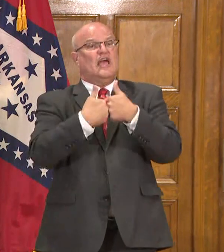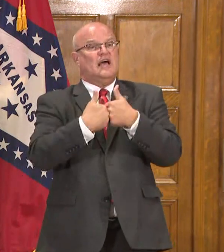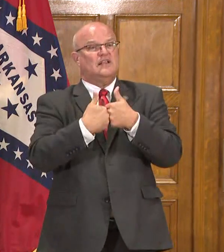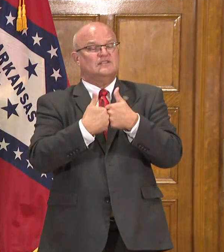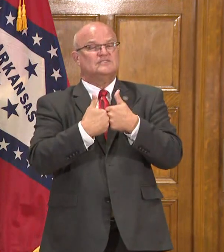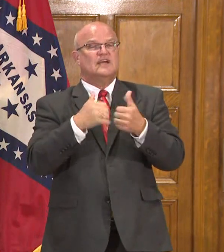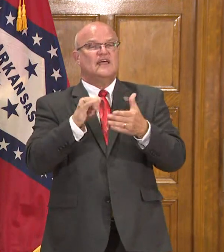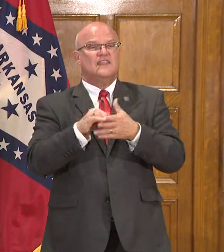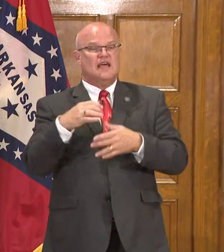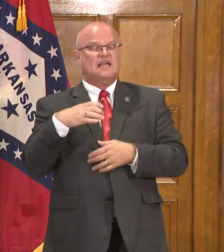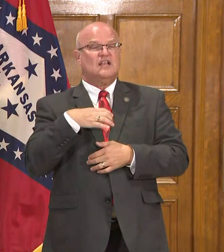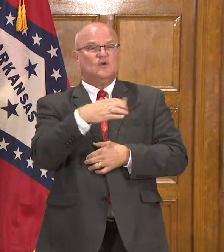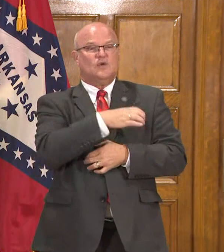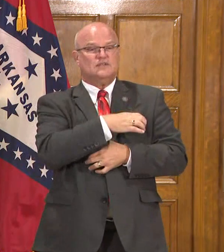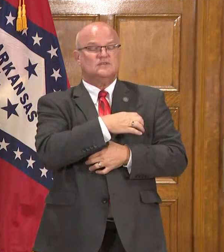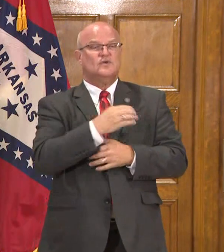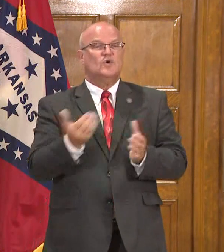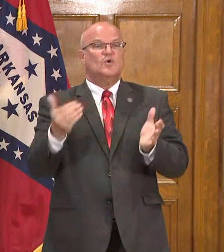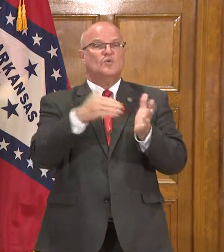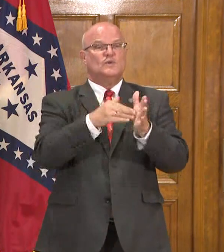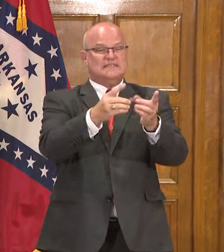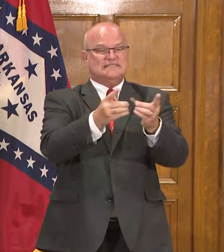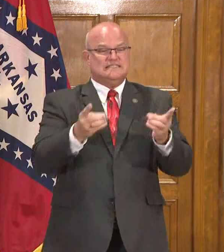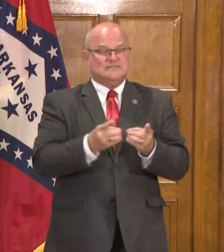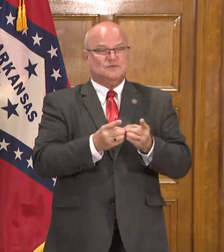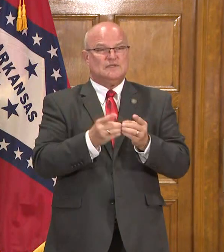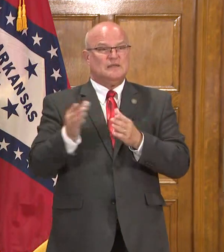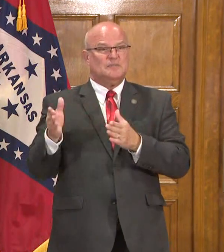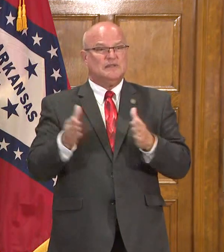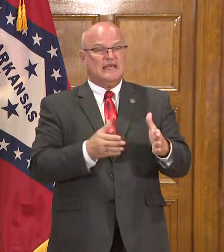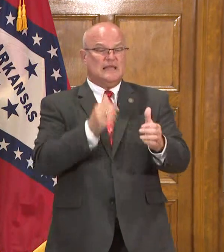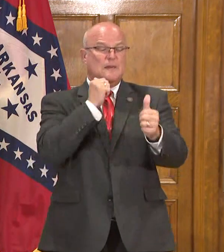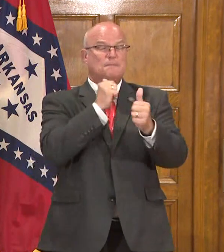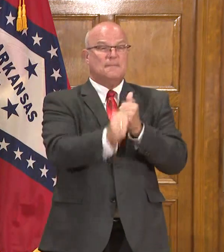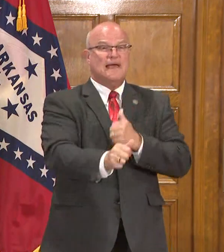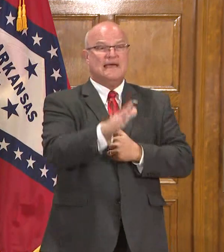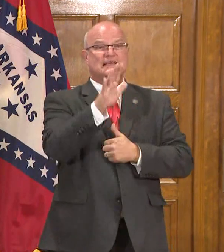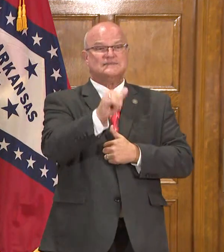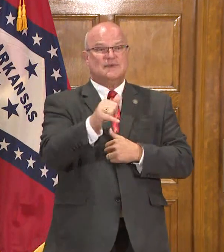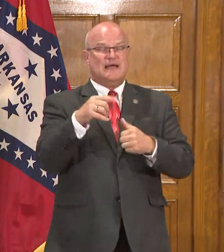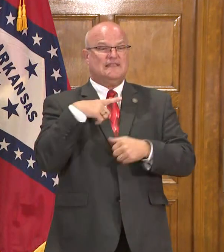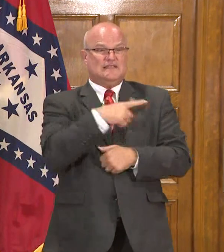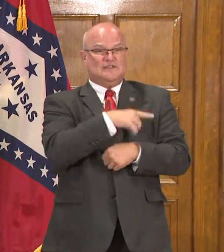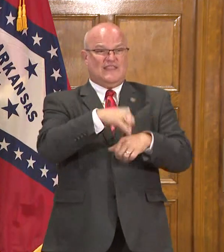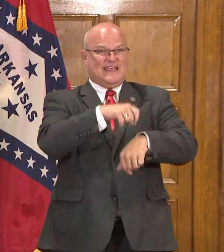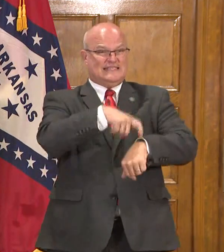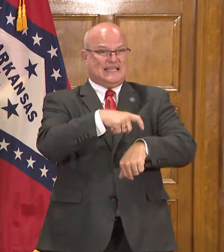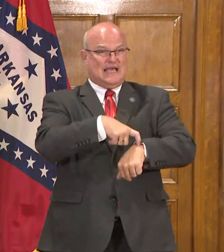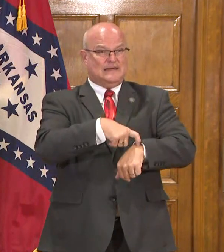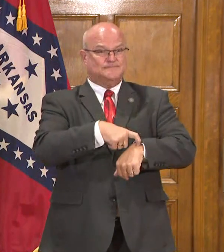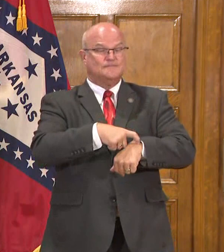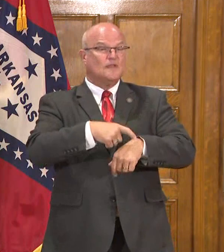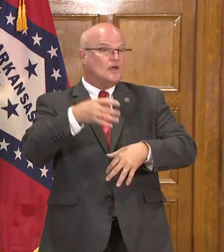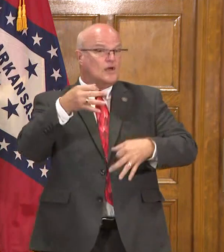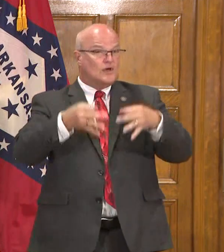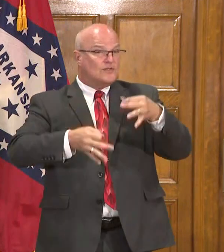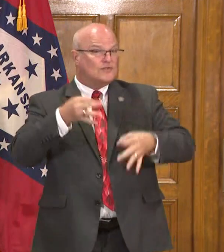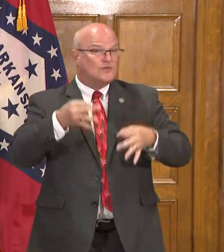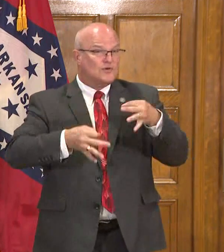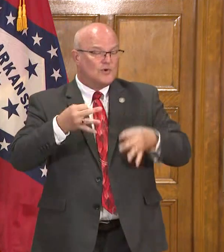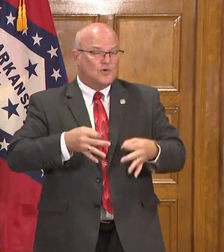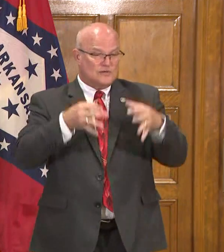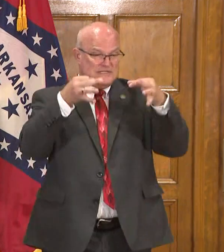the congressional redistricting plan passed by the General Assembly at that time. While the court in that case